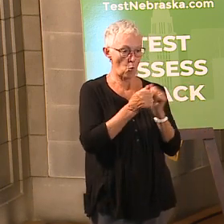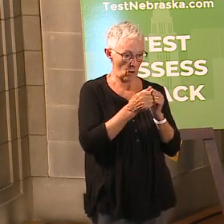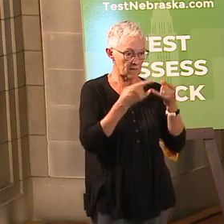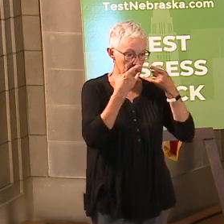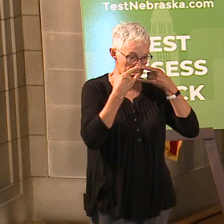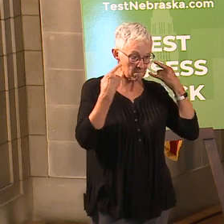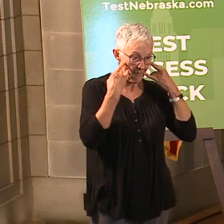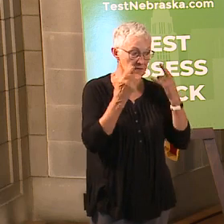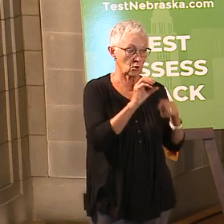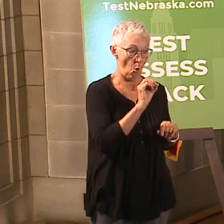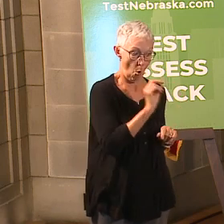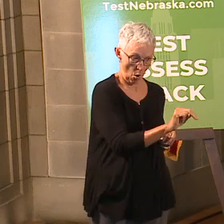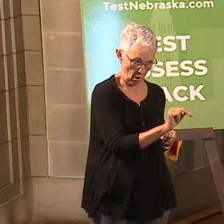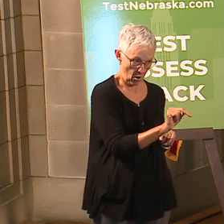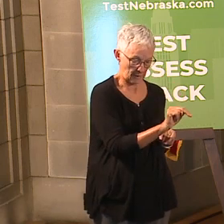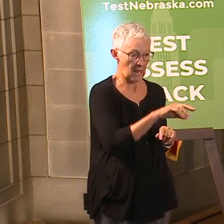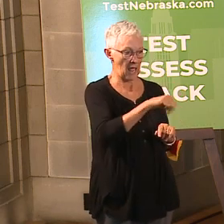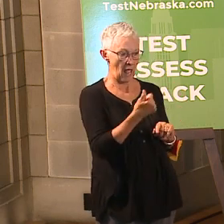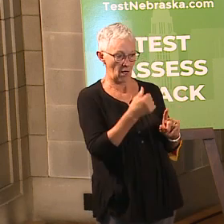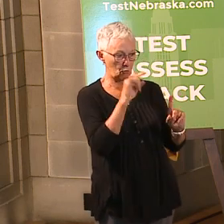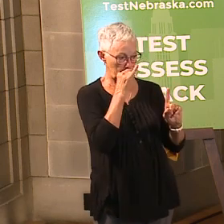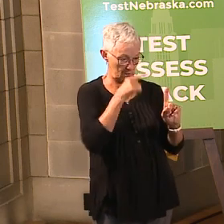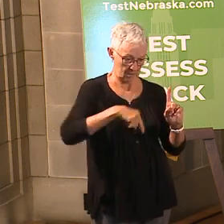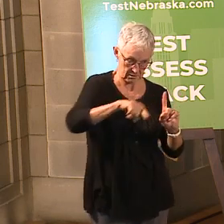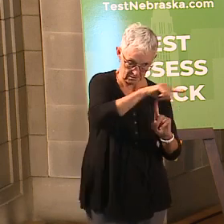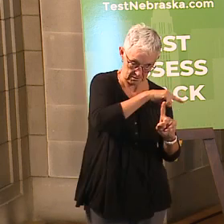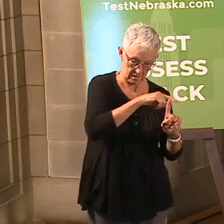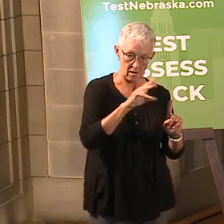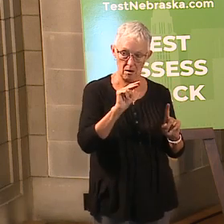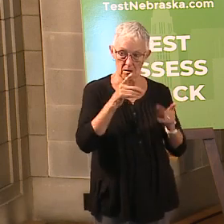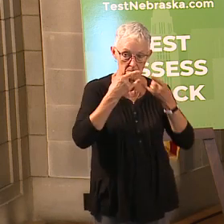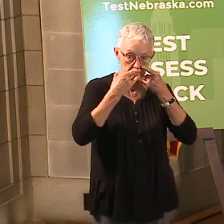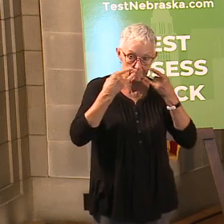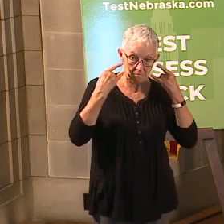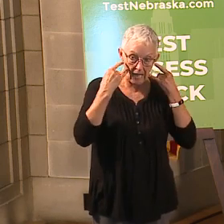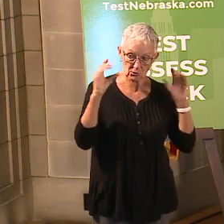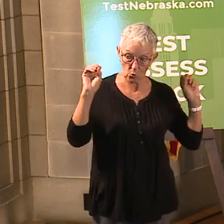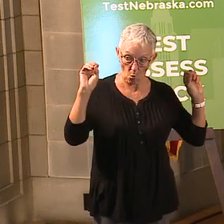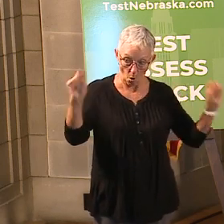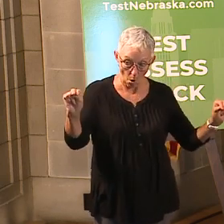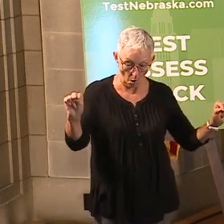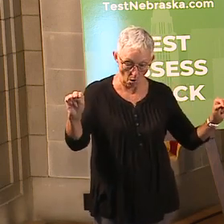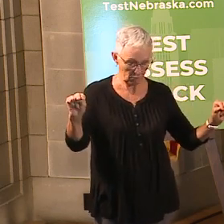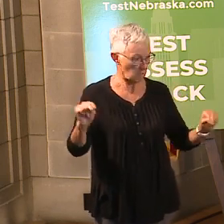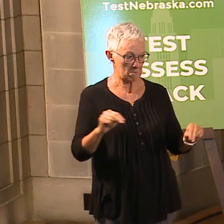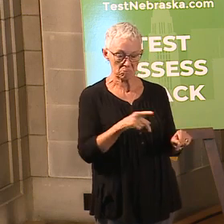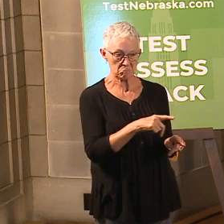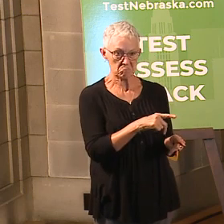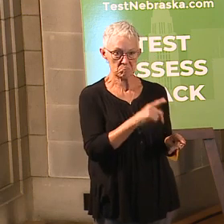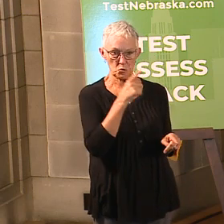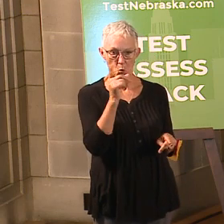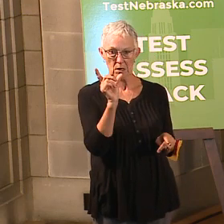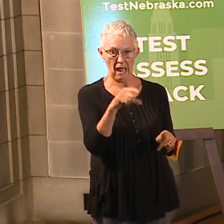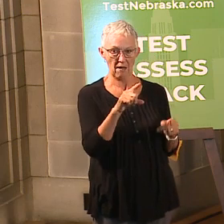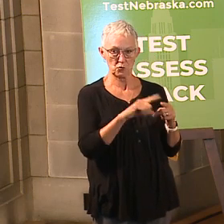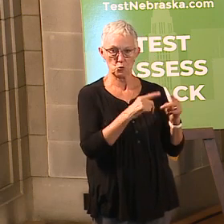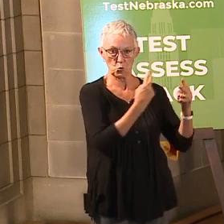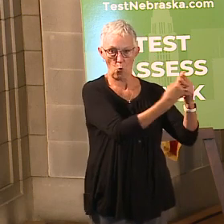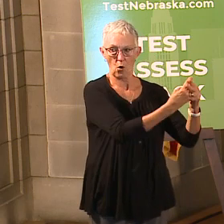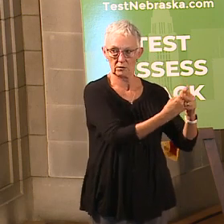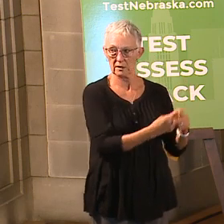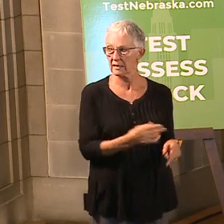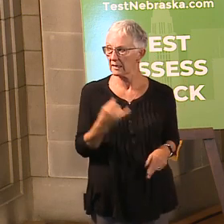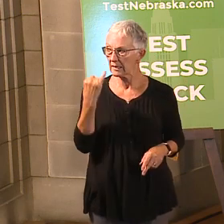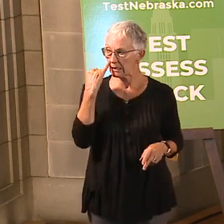that's correct. Now, and the difference would be that if either party is unmasked, then they are going to have to quarantine. Is that